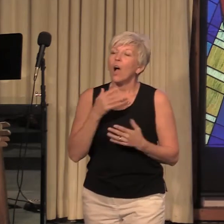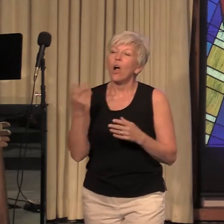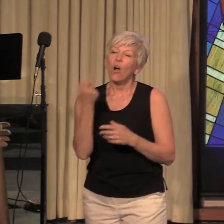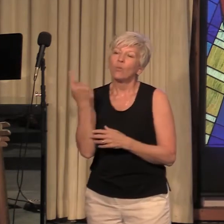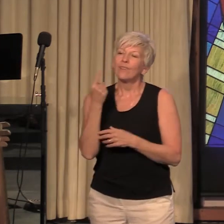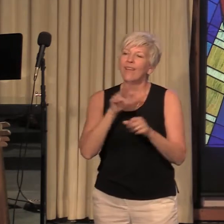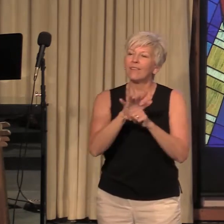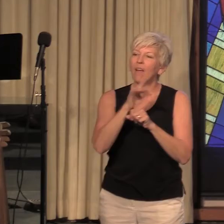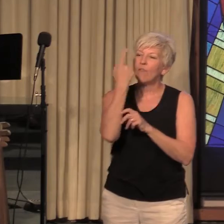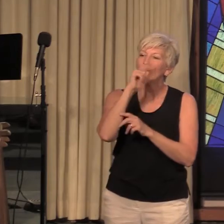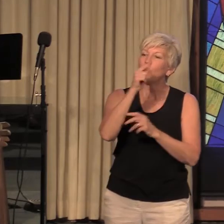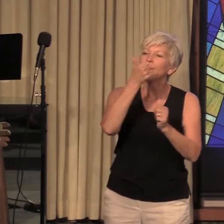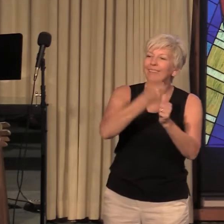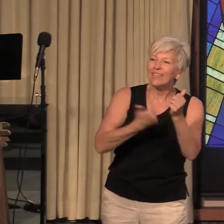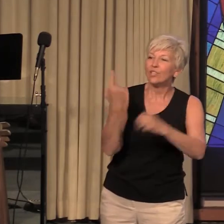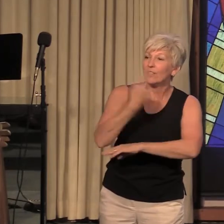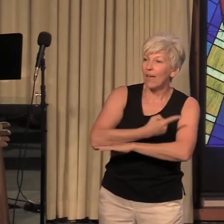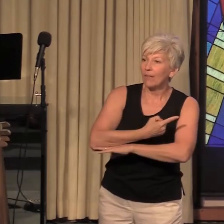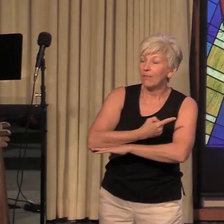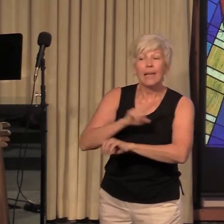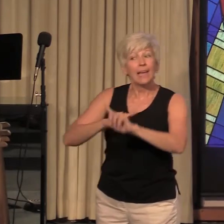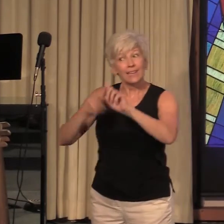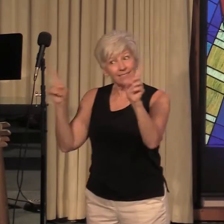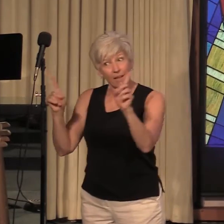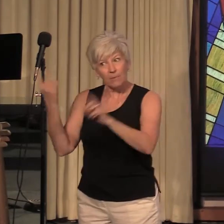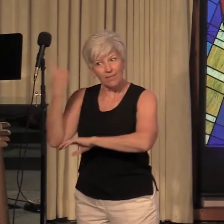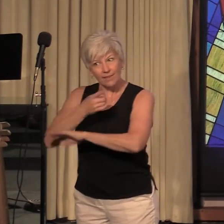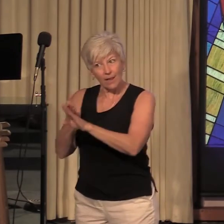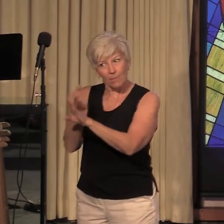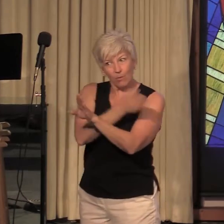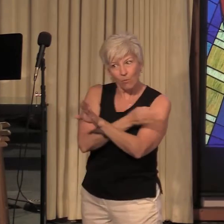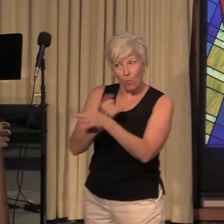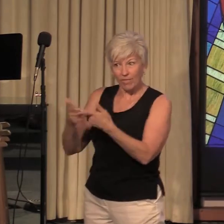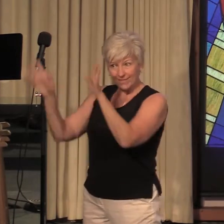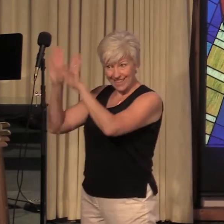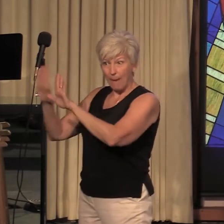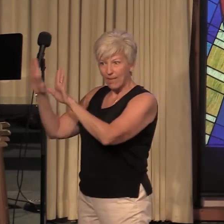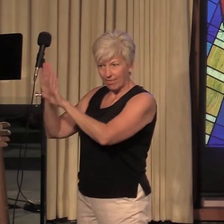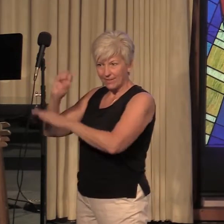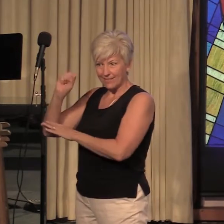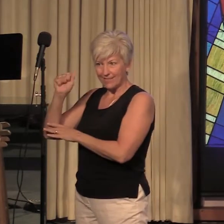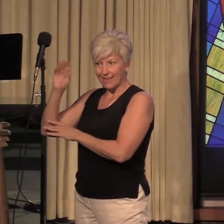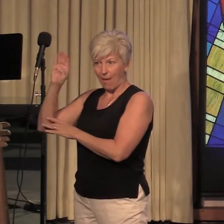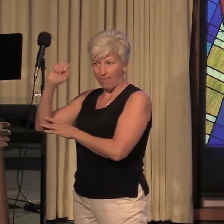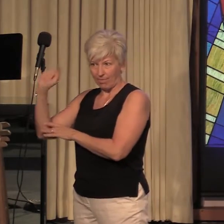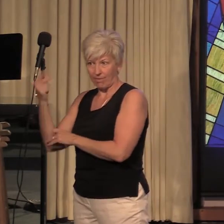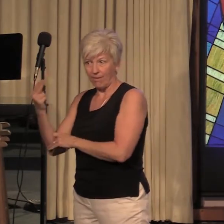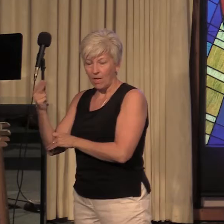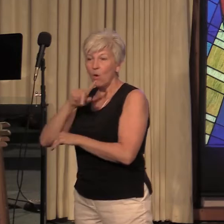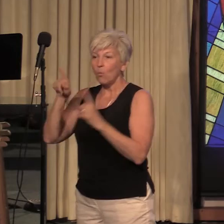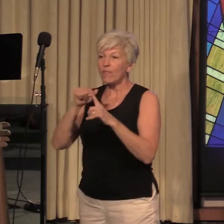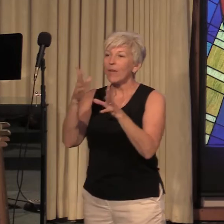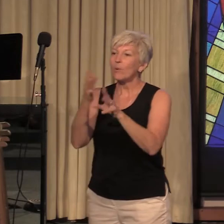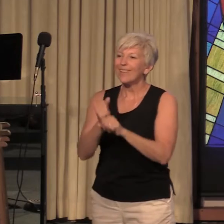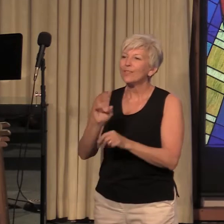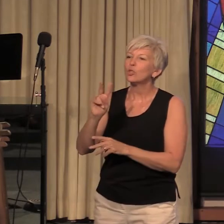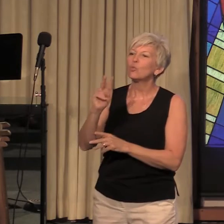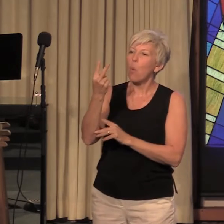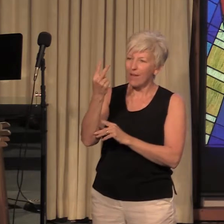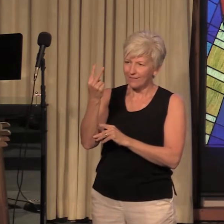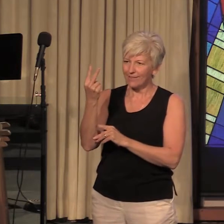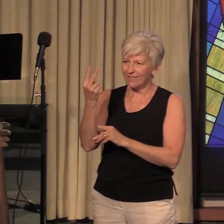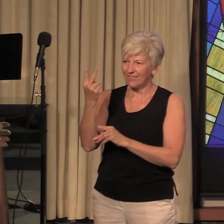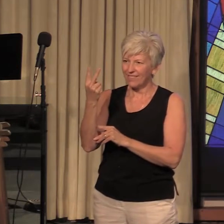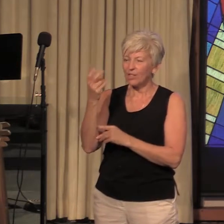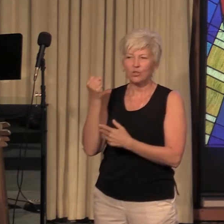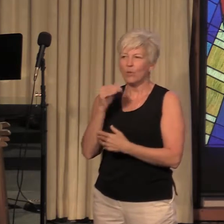day, except the day before the Sabbath when they would get twice as much as they needed so that they did not have